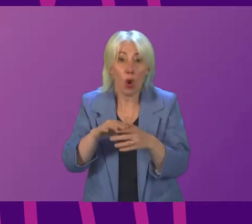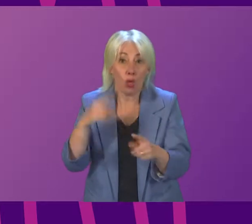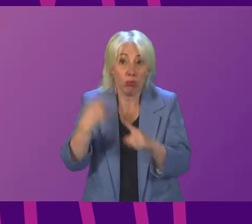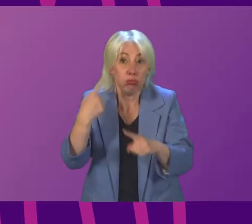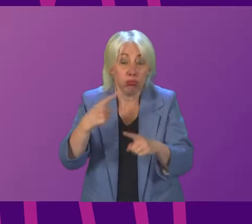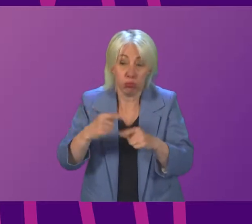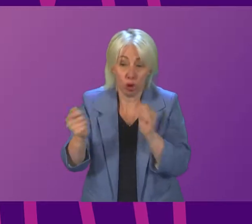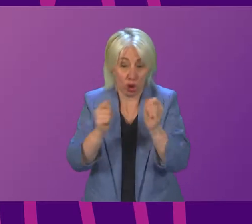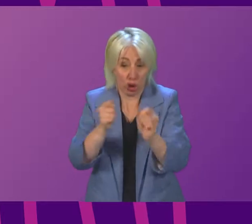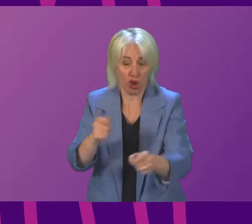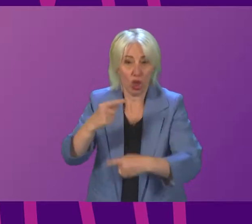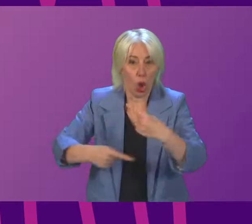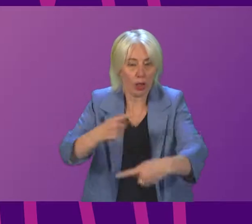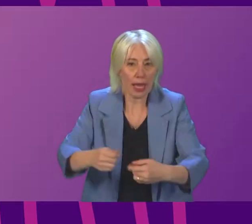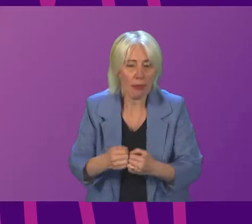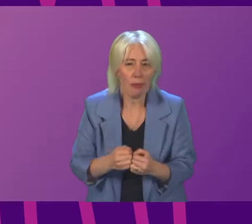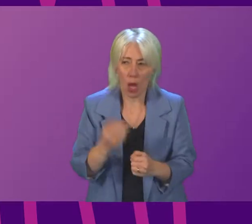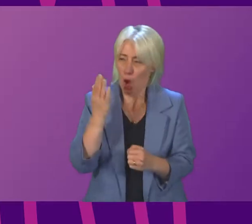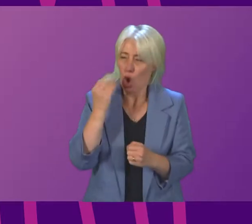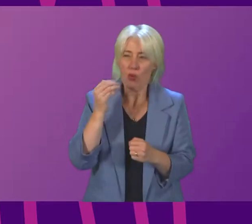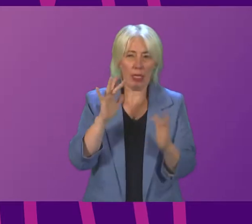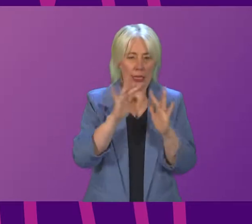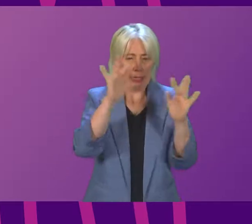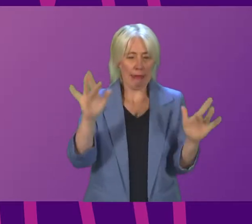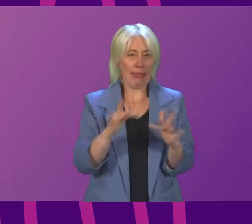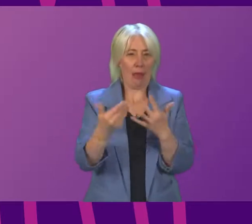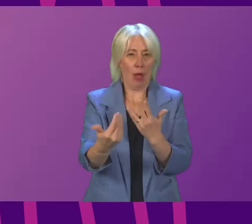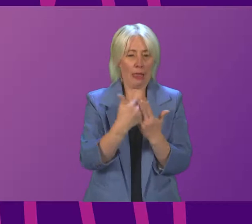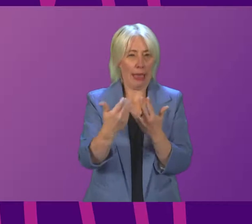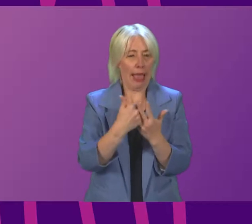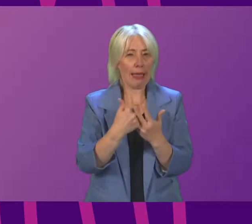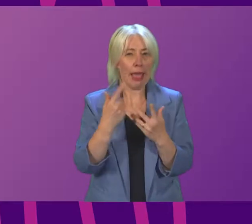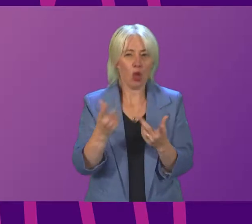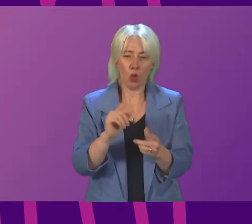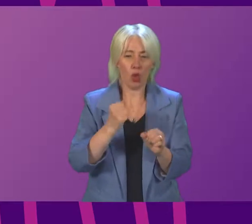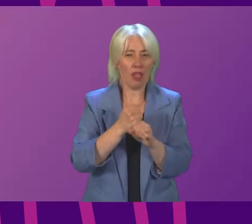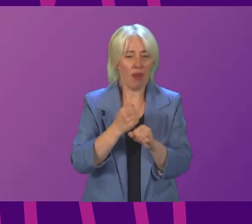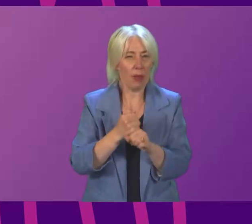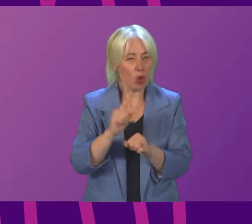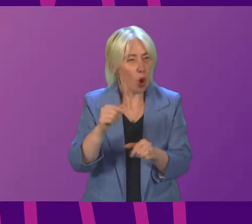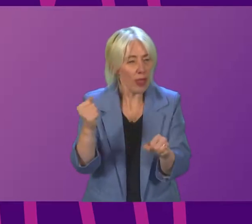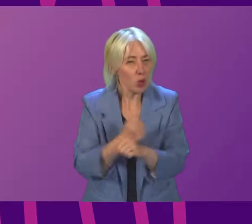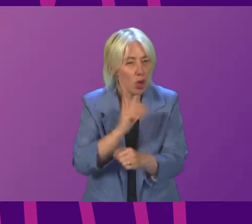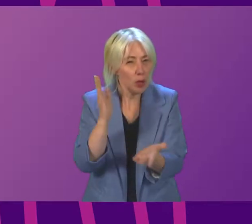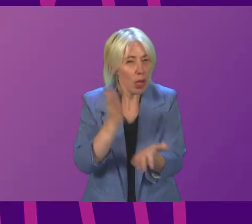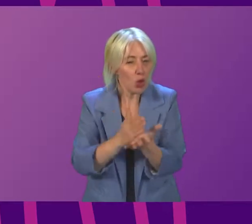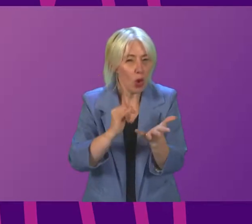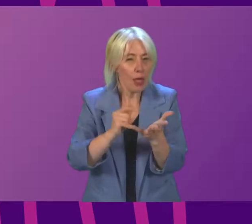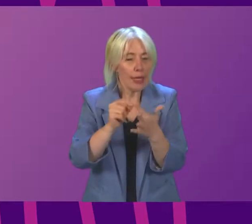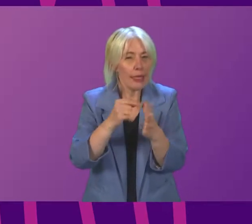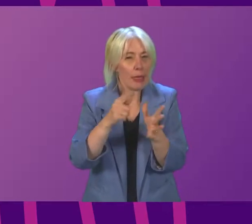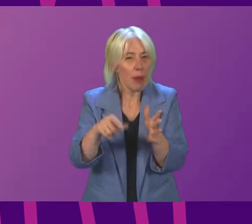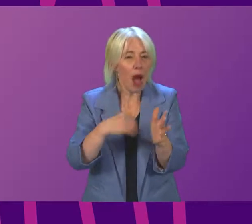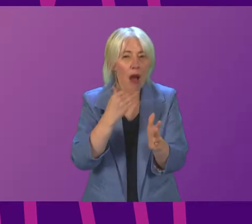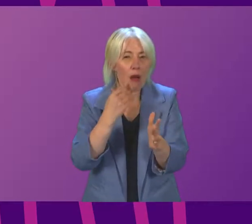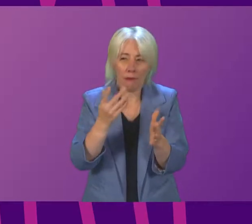given the complications of the recent cyber attack, what action is the Scottish Government taking to ensure that SIPA have the necessary tools in place to